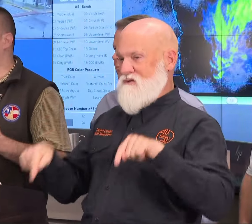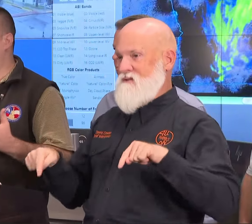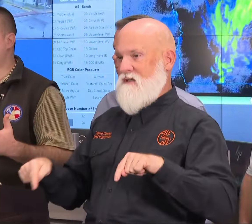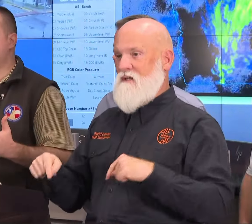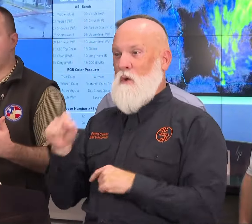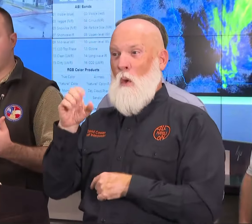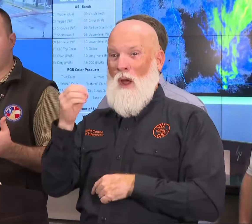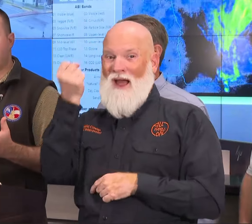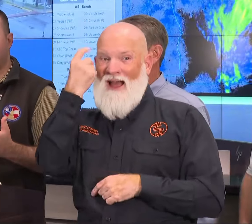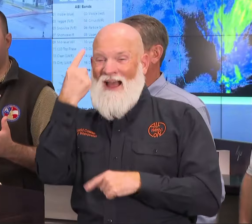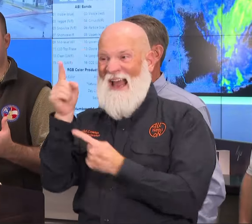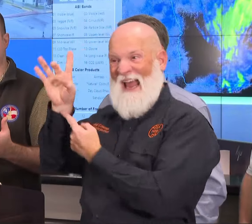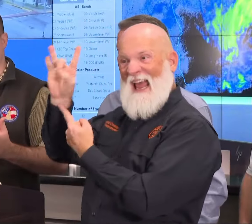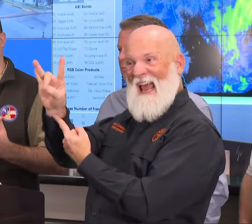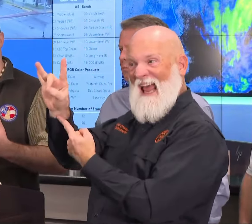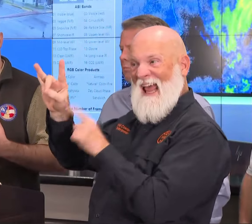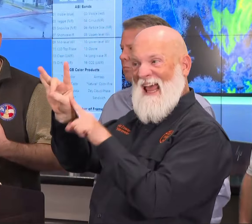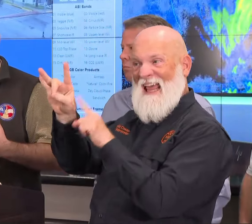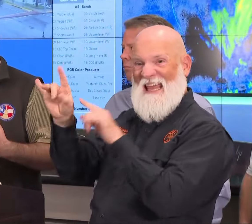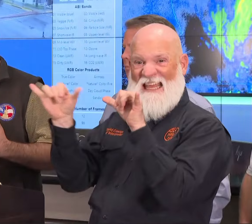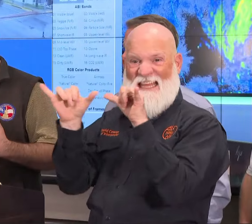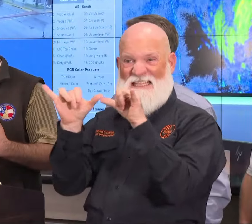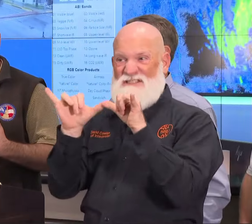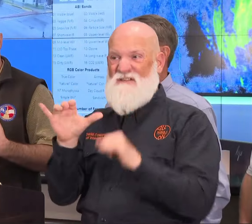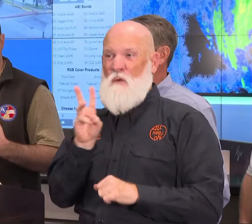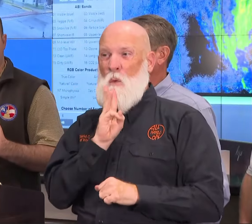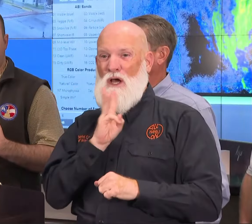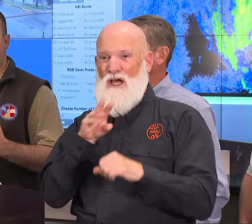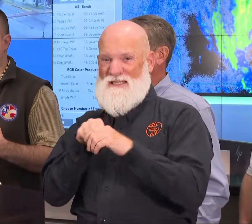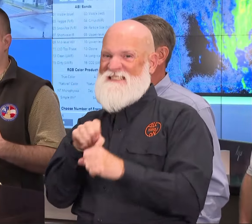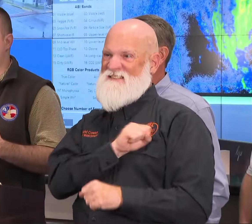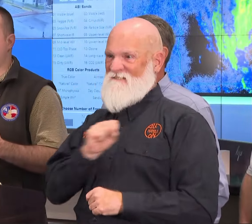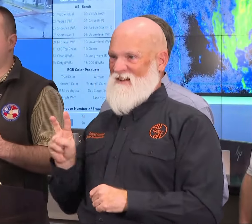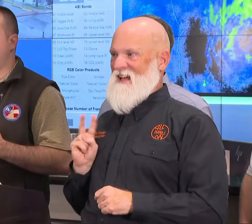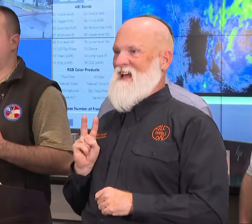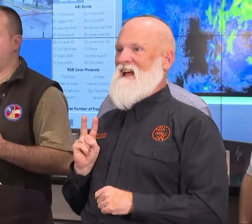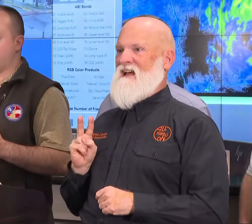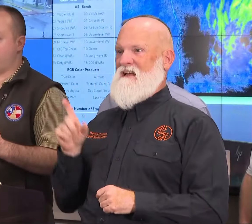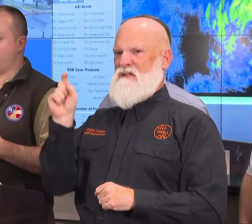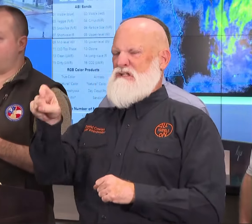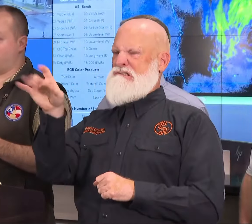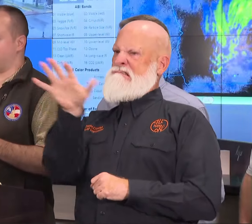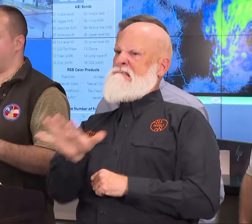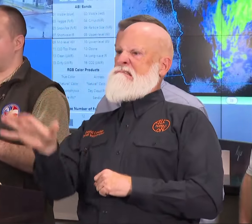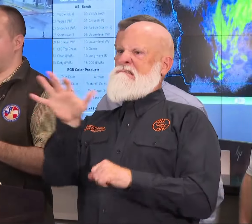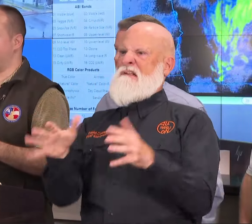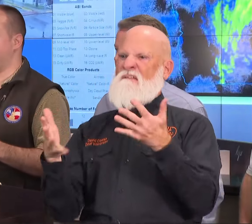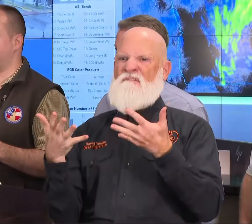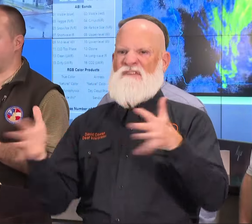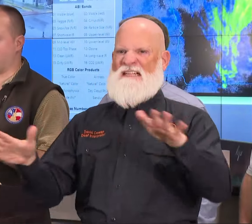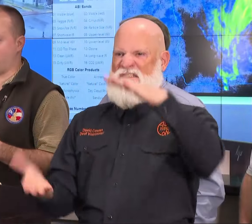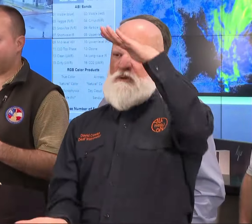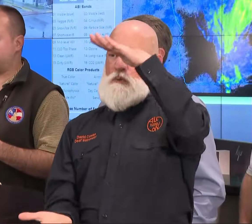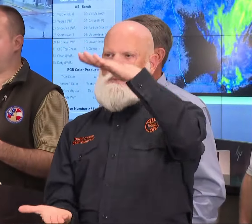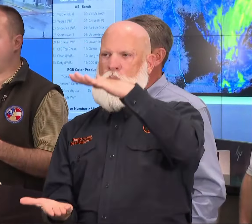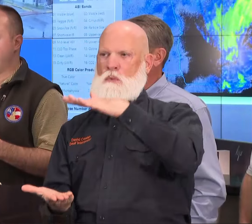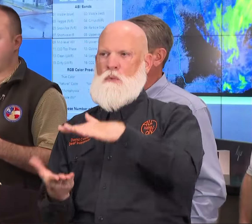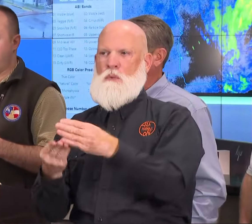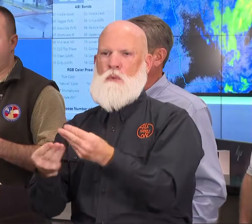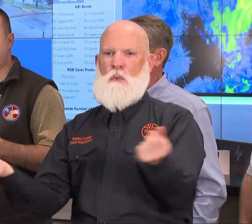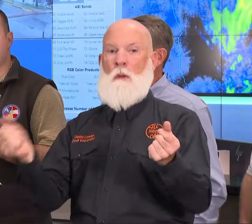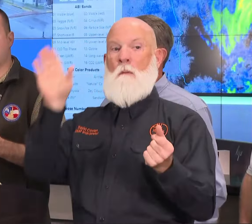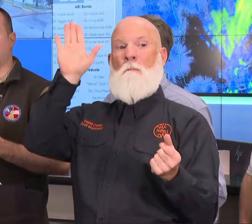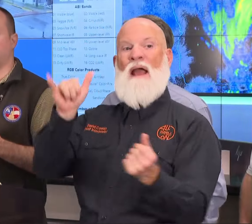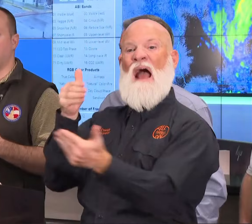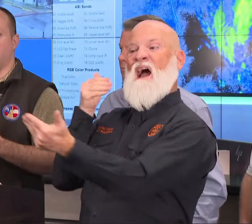Both models are showing us clear by Saturday, so the question really is, are we going to start seeing conditions rapidly improve